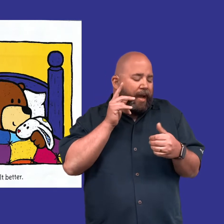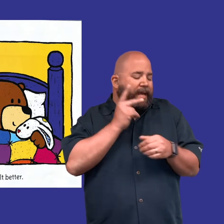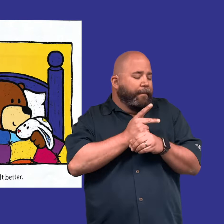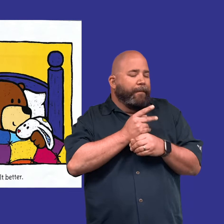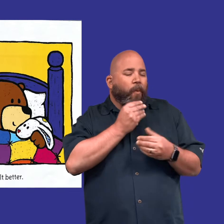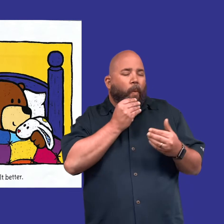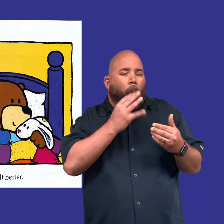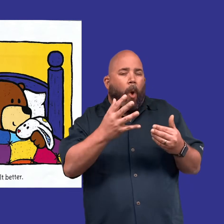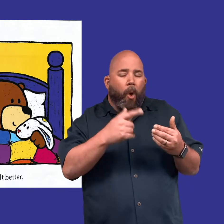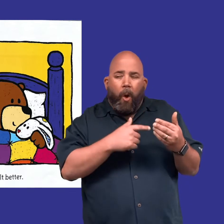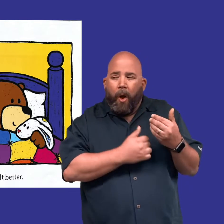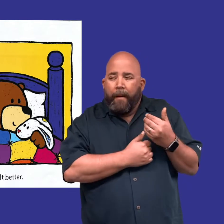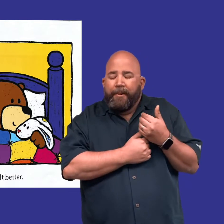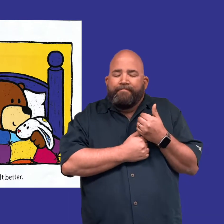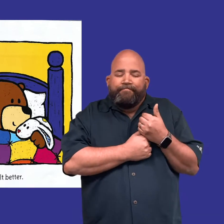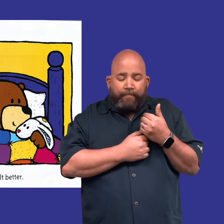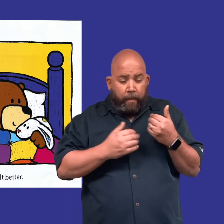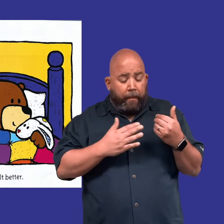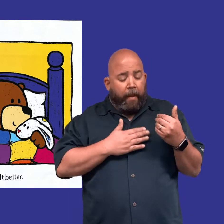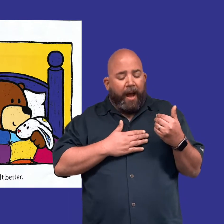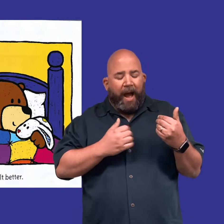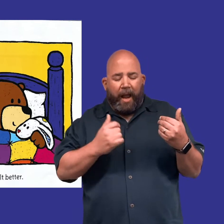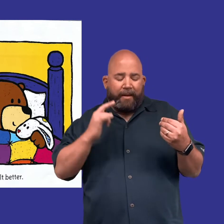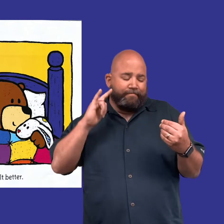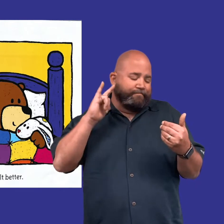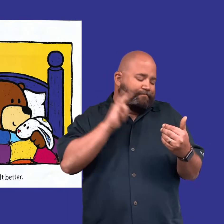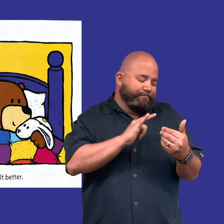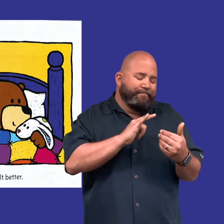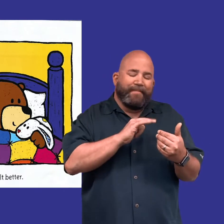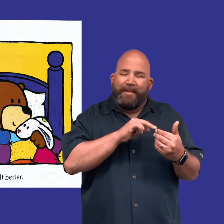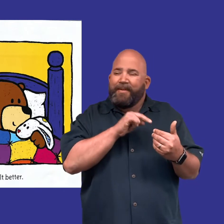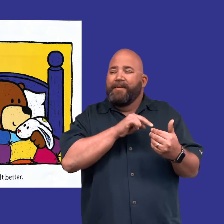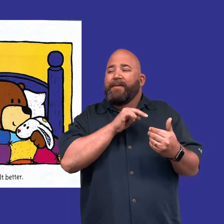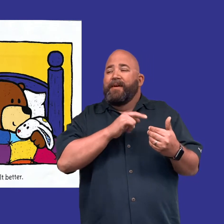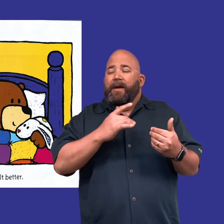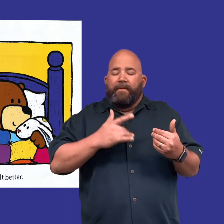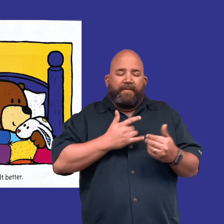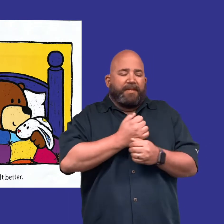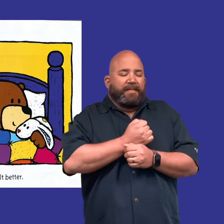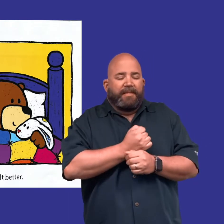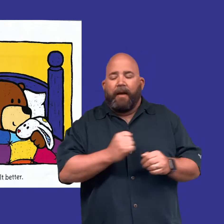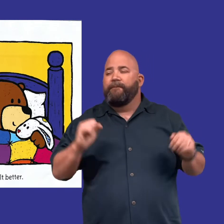keep you safe from the storm. He sang to his bunny, Floppy.